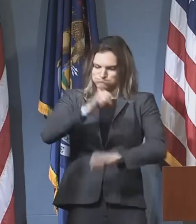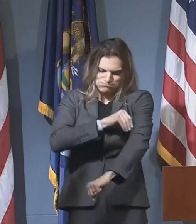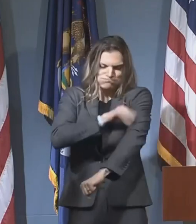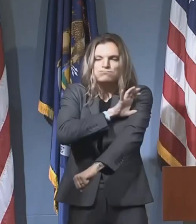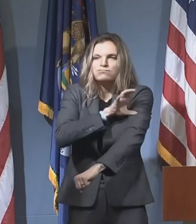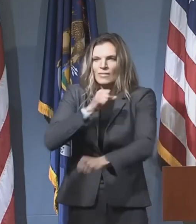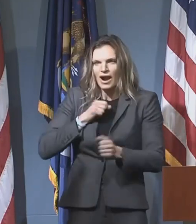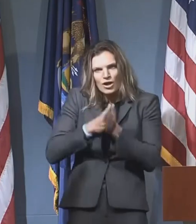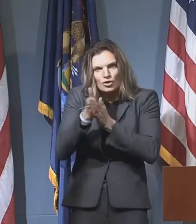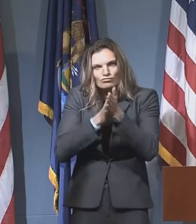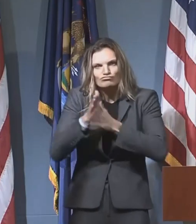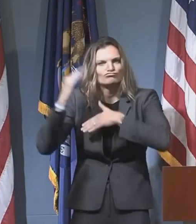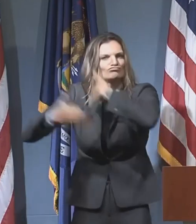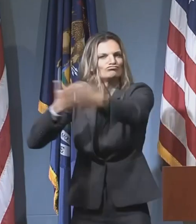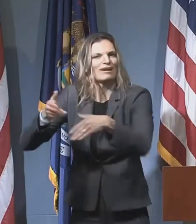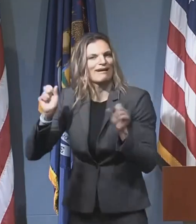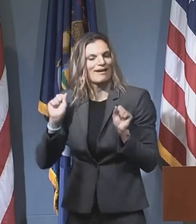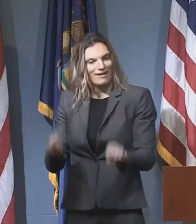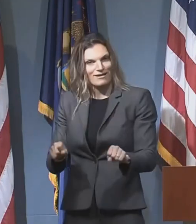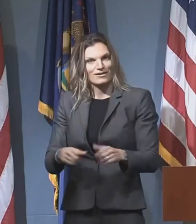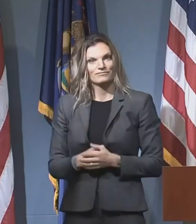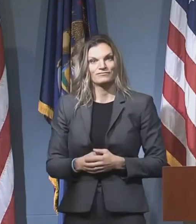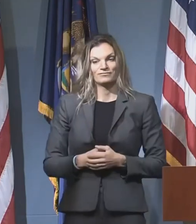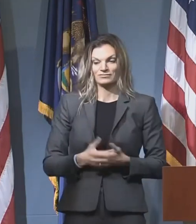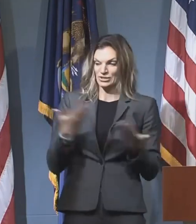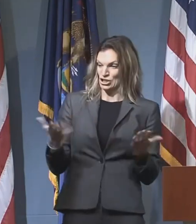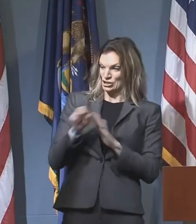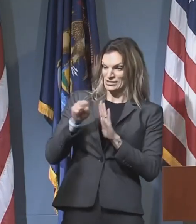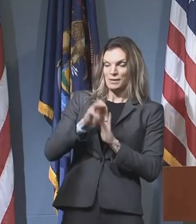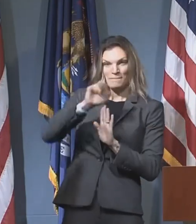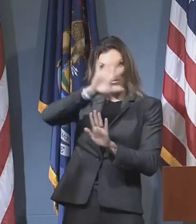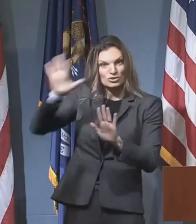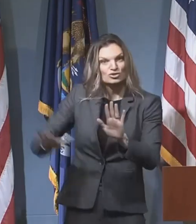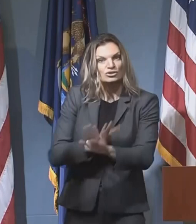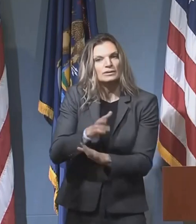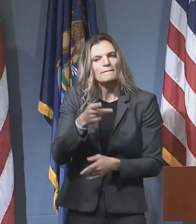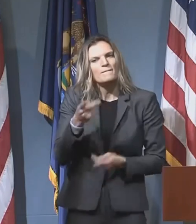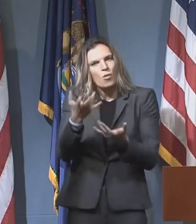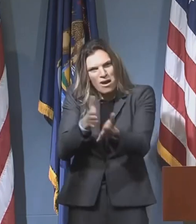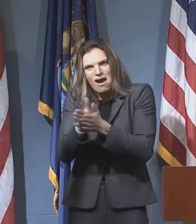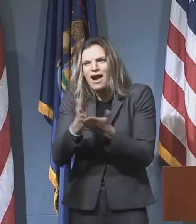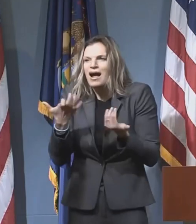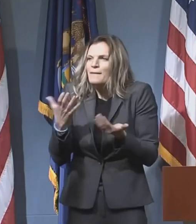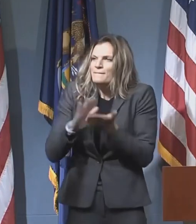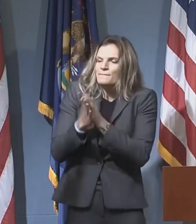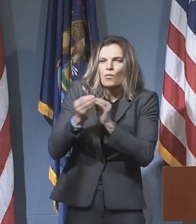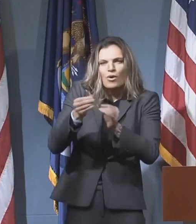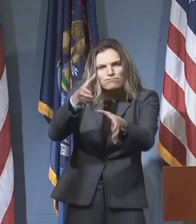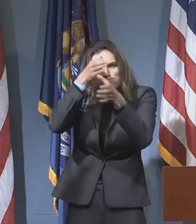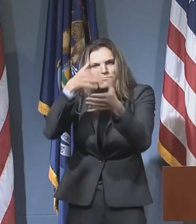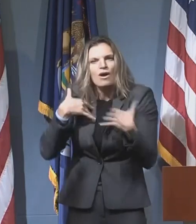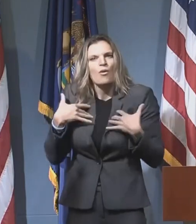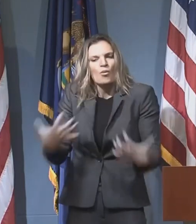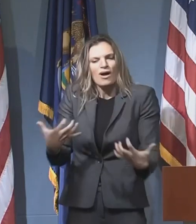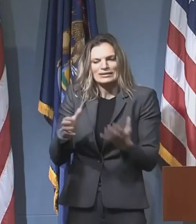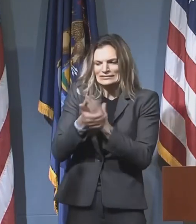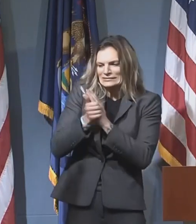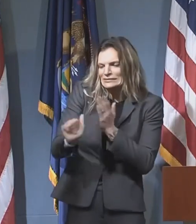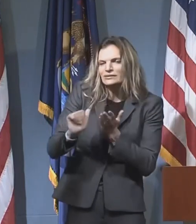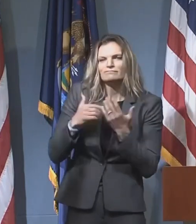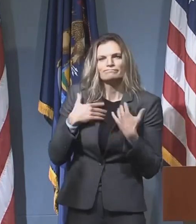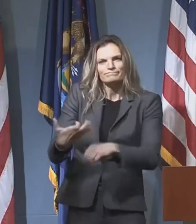are people all across this state who are looking to further their education by increasing and expanding their skills.